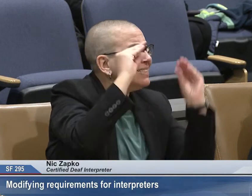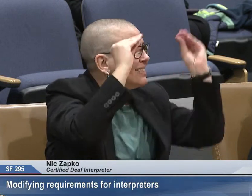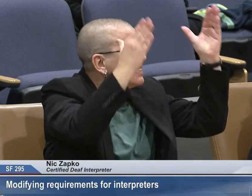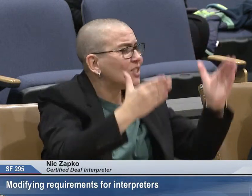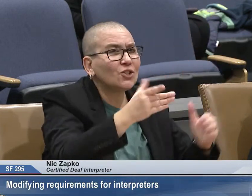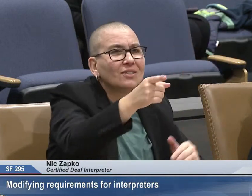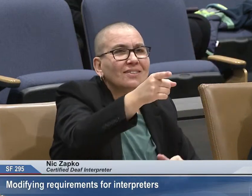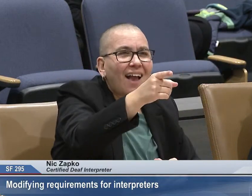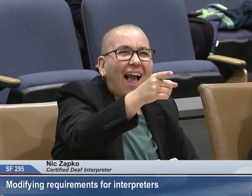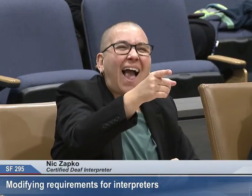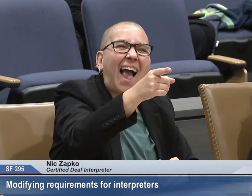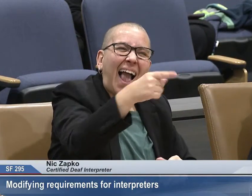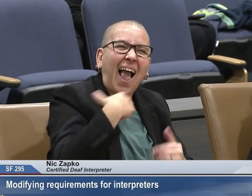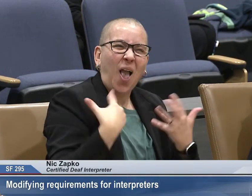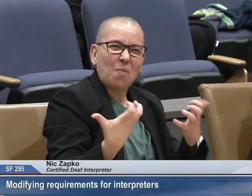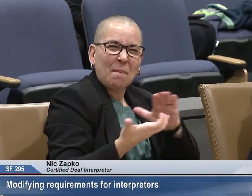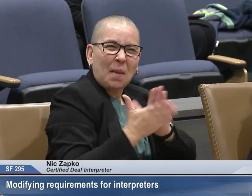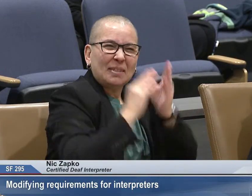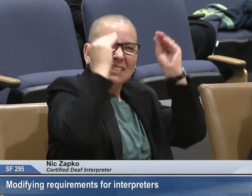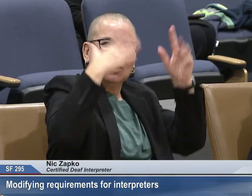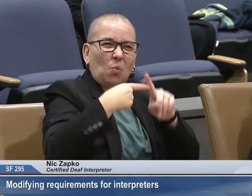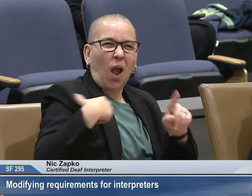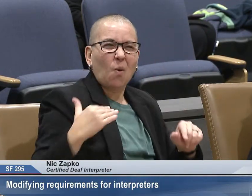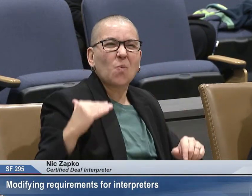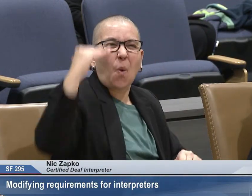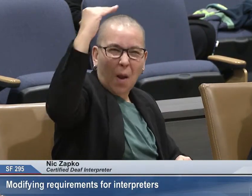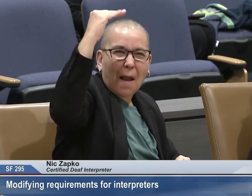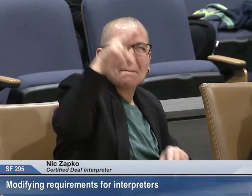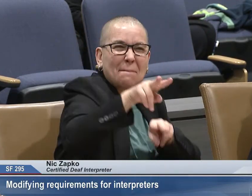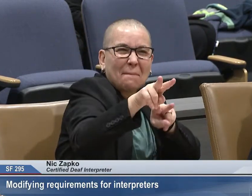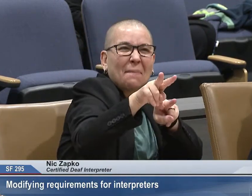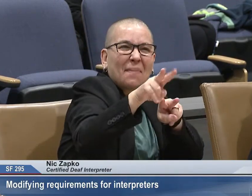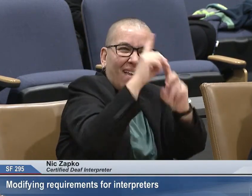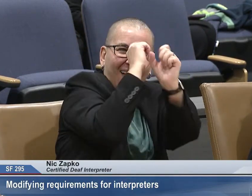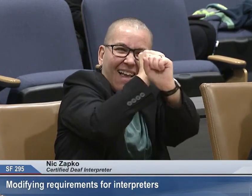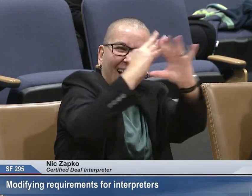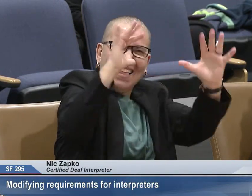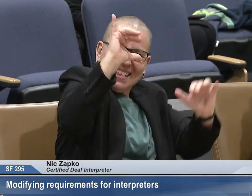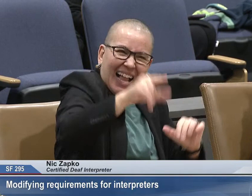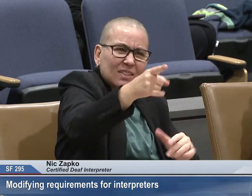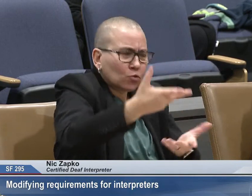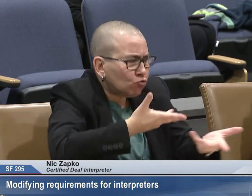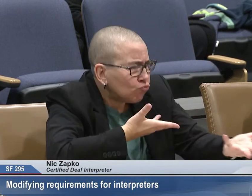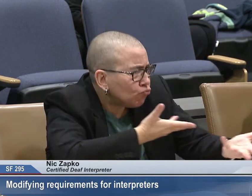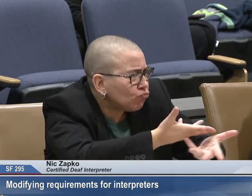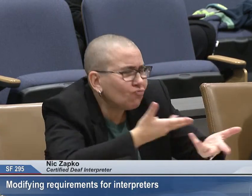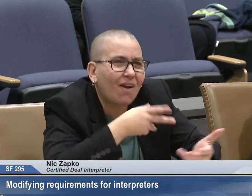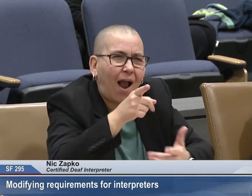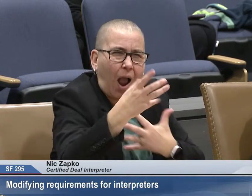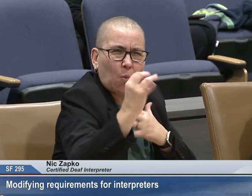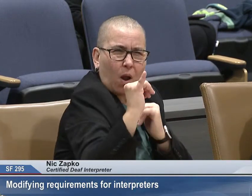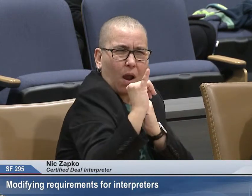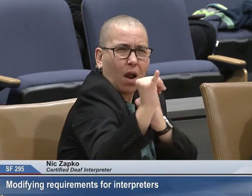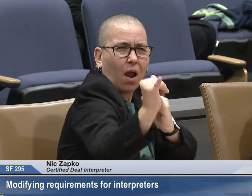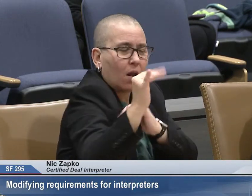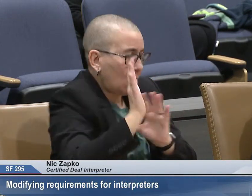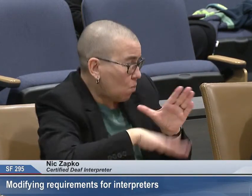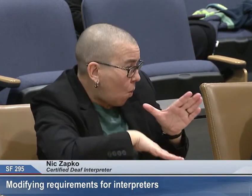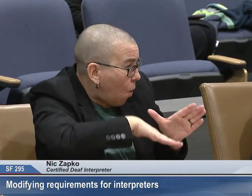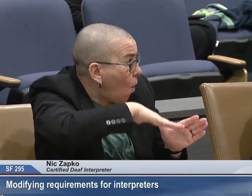students will be looking to their teachers and thinking, oh, there's a role model and I could become like my